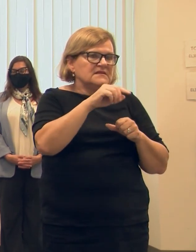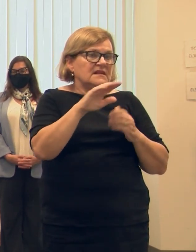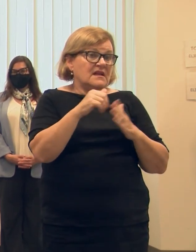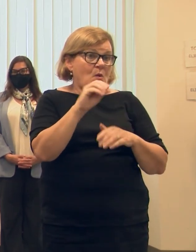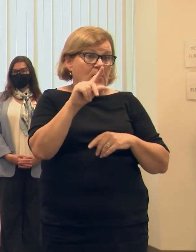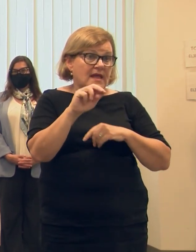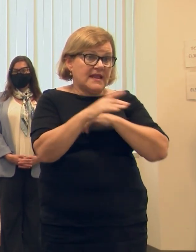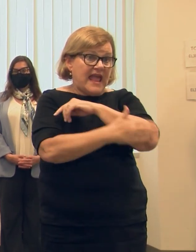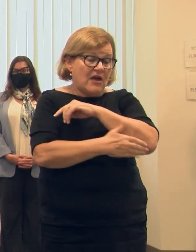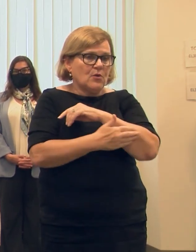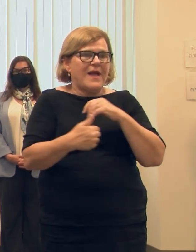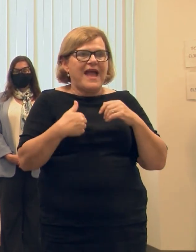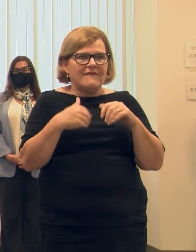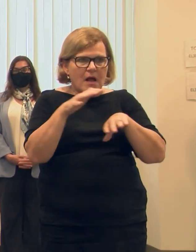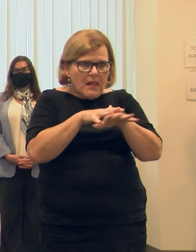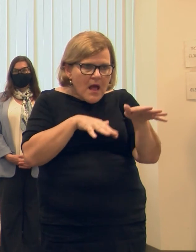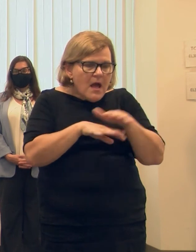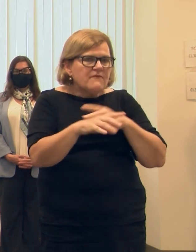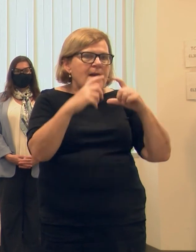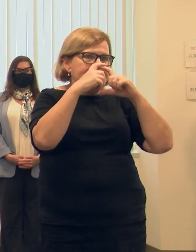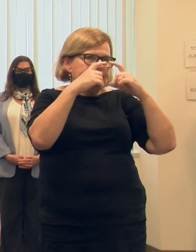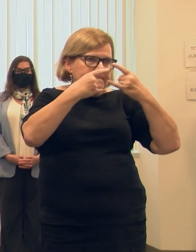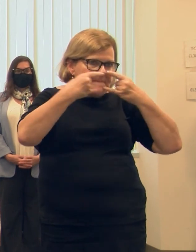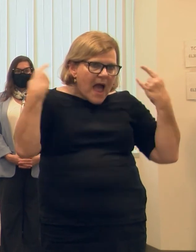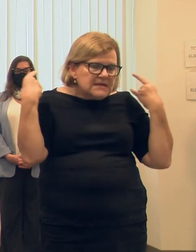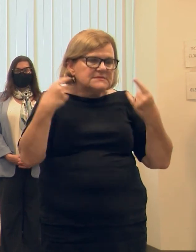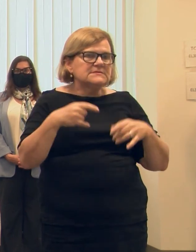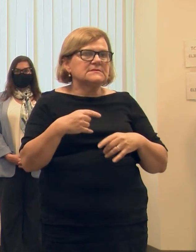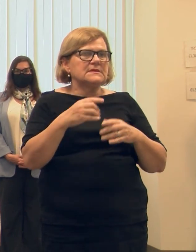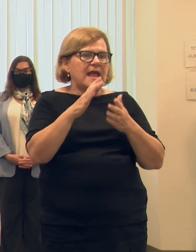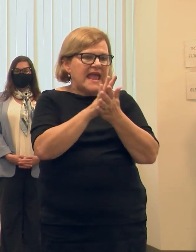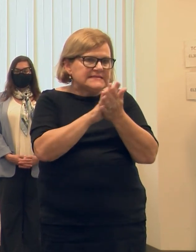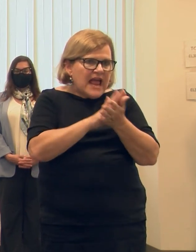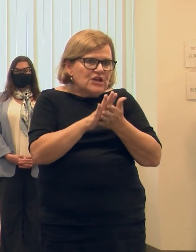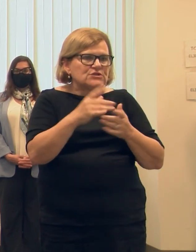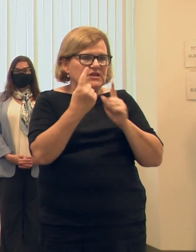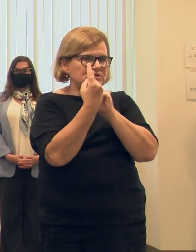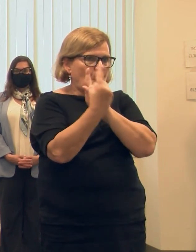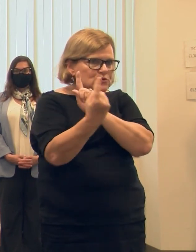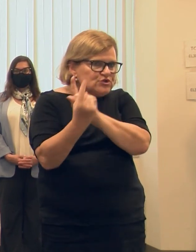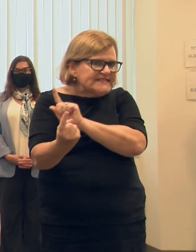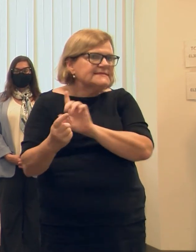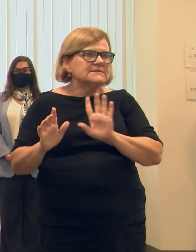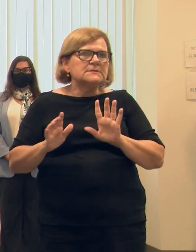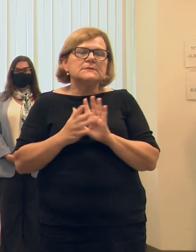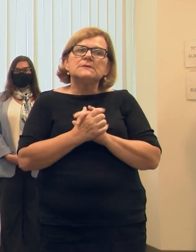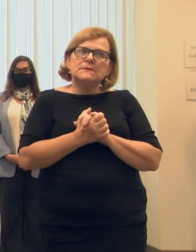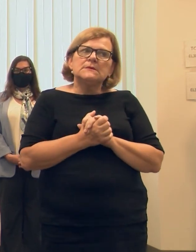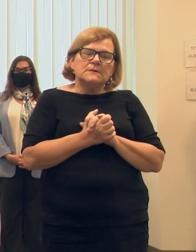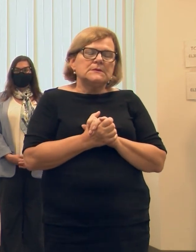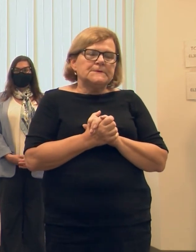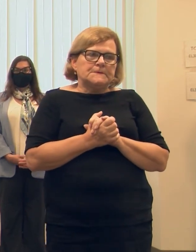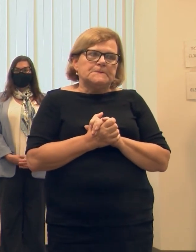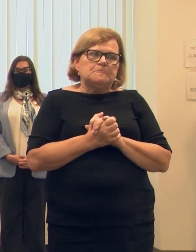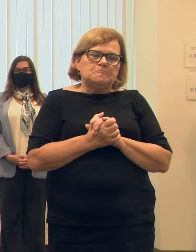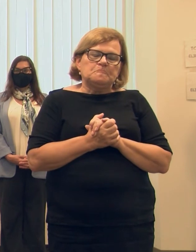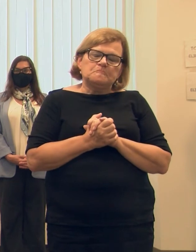gloves, masks, sanitizer. We're going to be social distancing. So that's all I have.